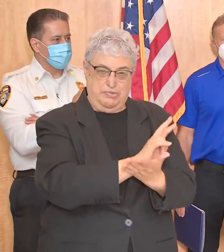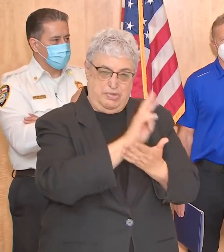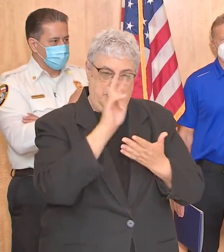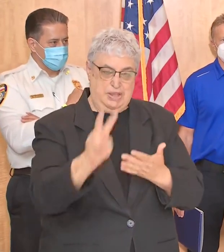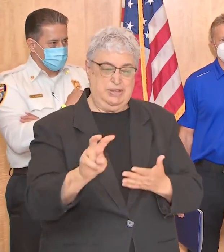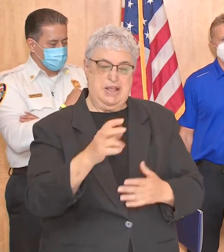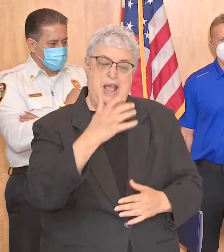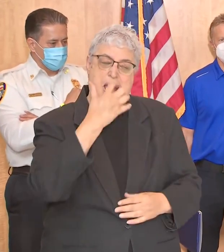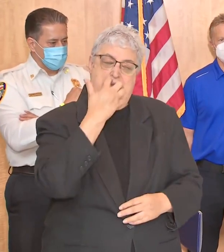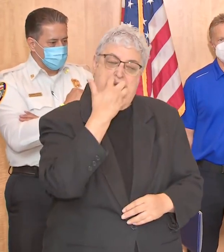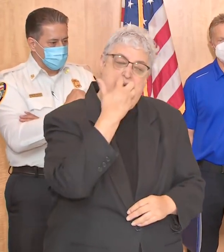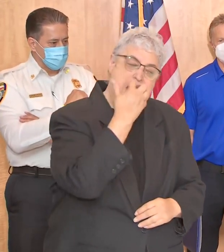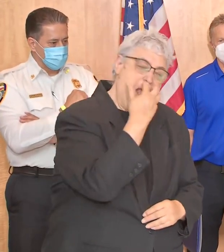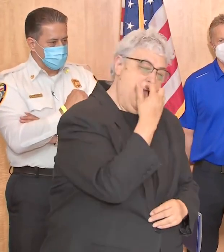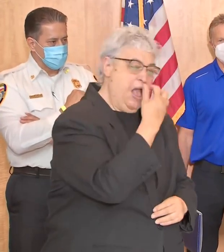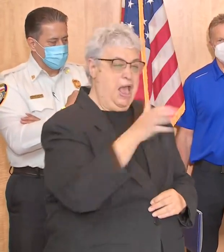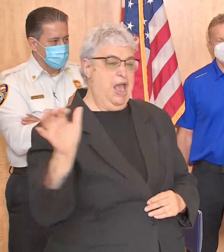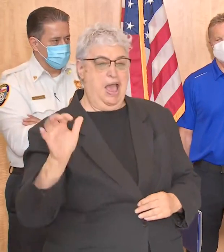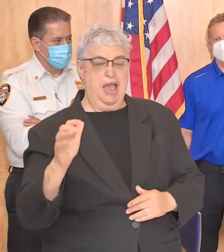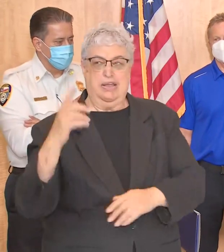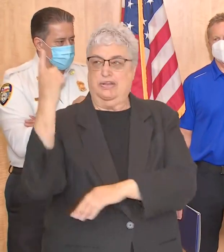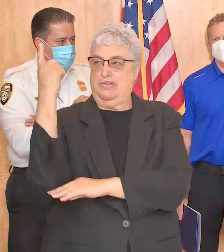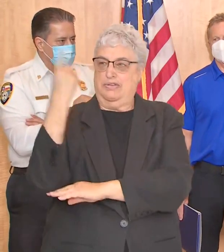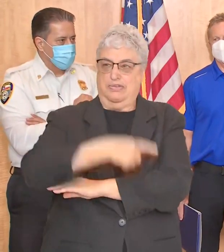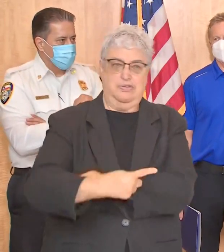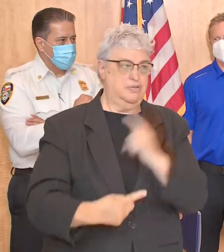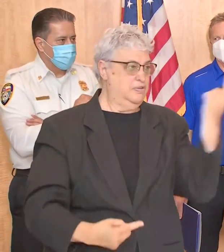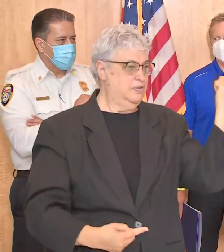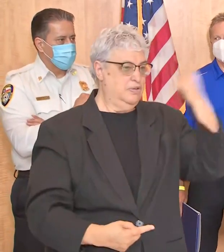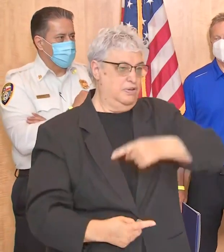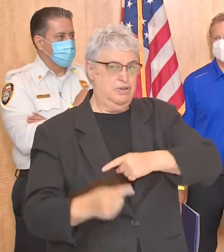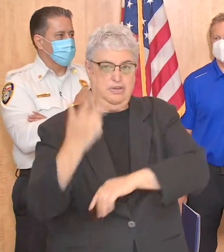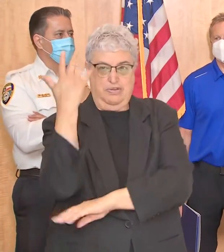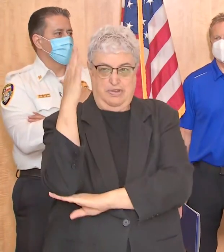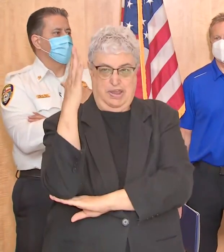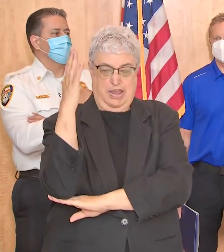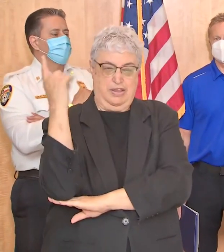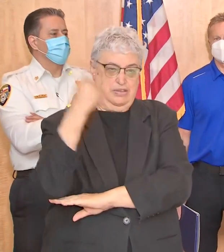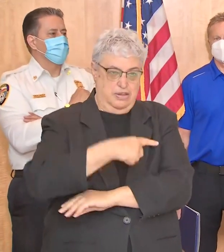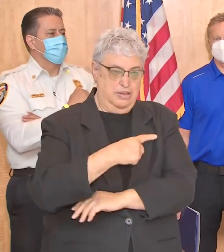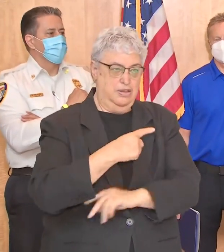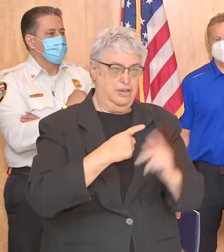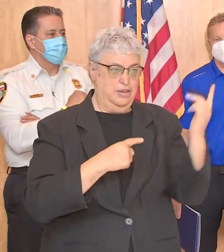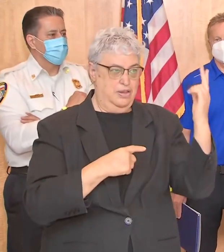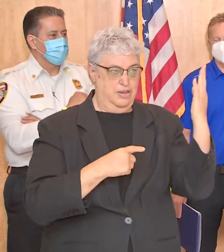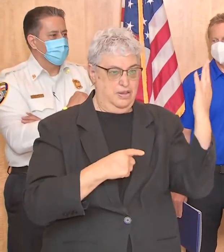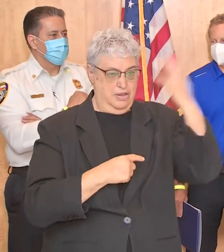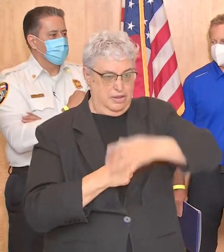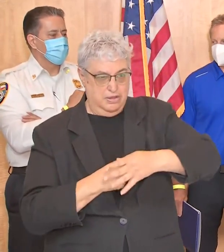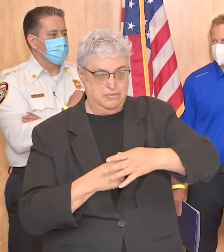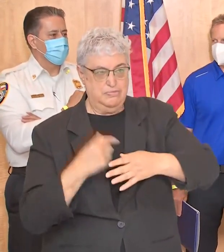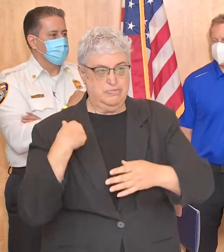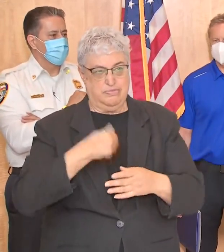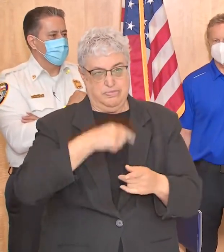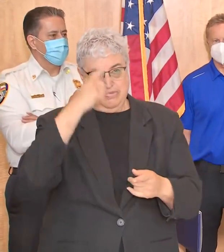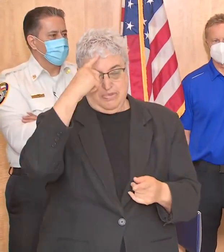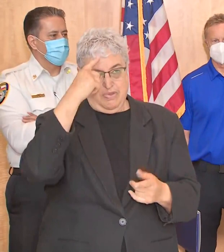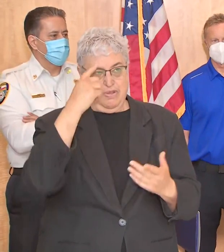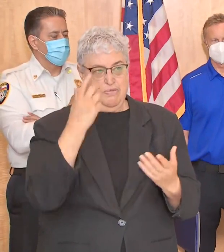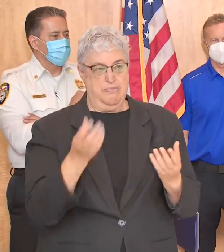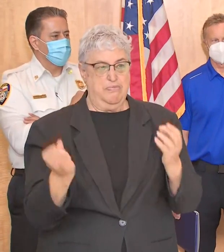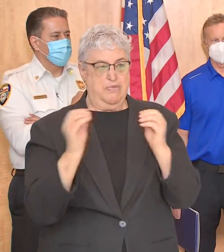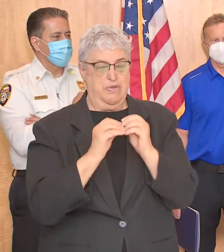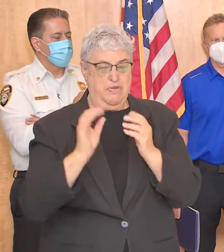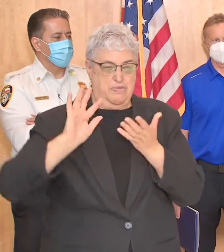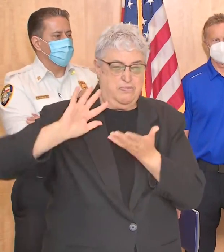the heat and the trees went down and so we were anticipating because this was more going to be more